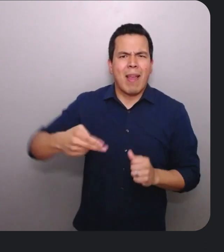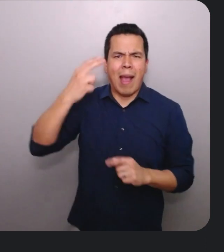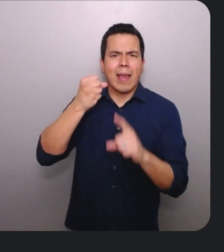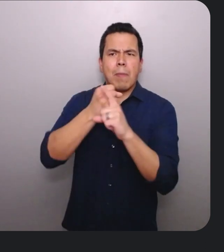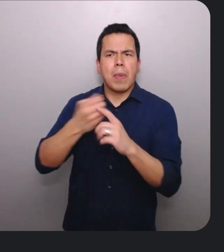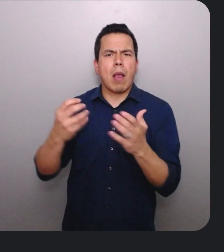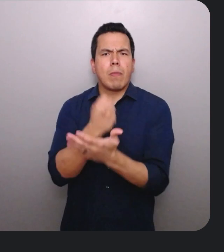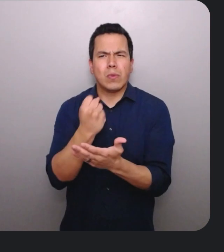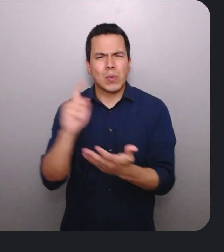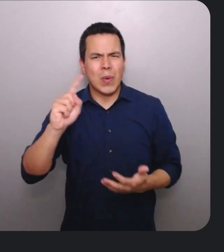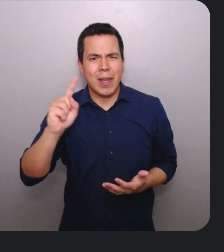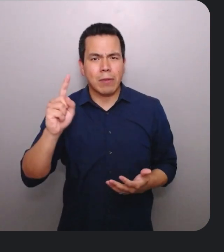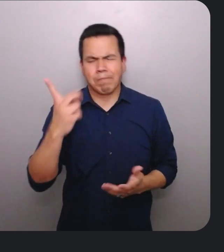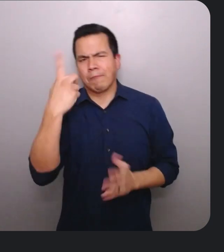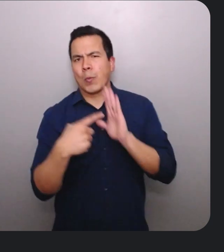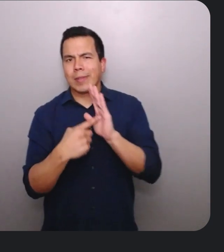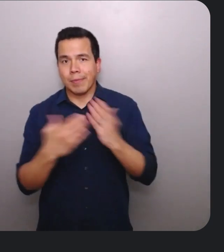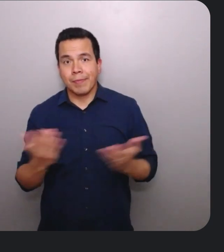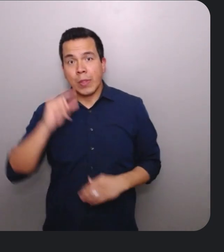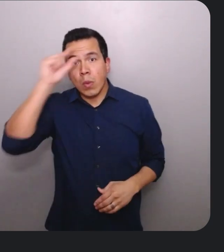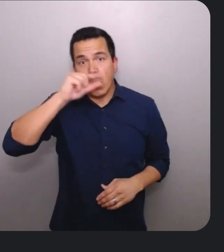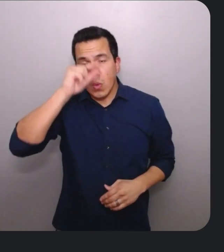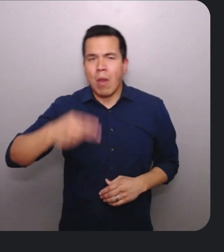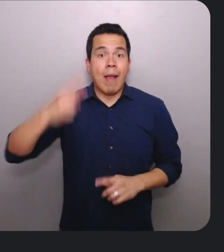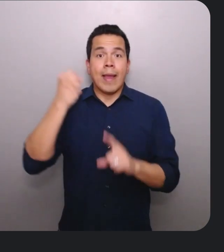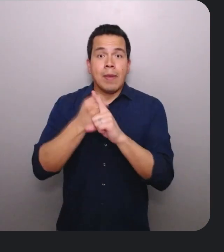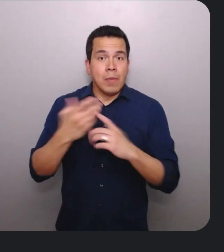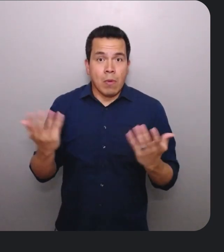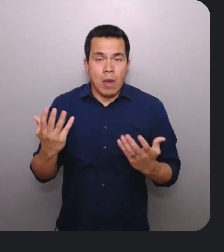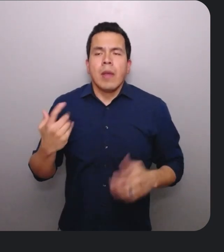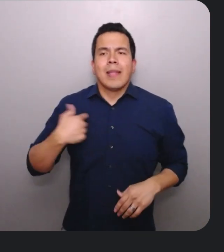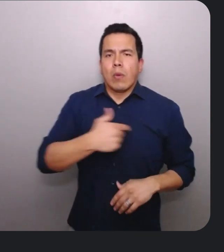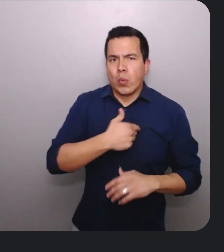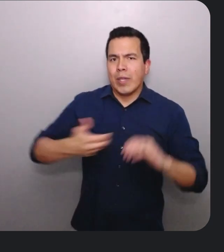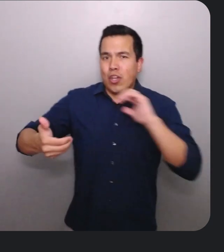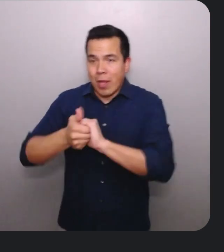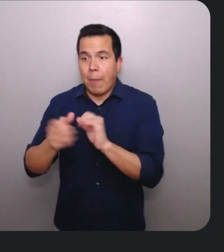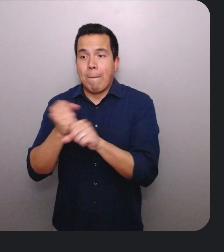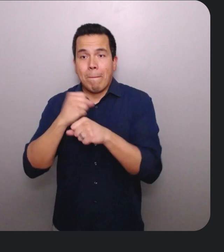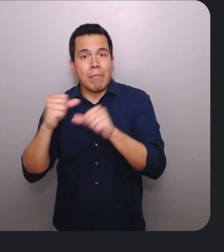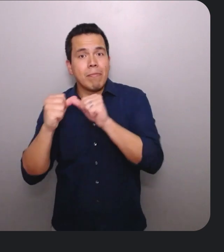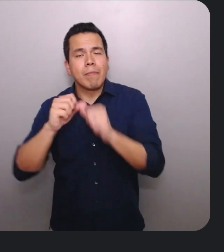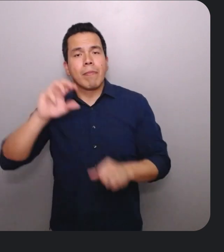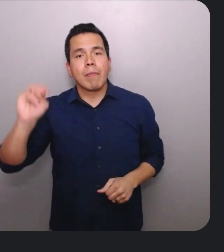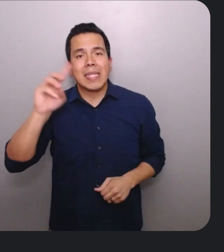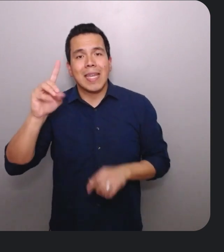For example, a high-impact effort for us is our collaboration to make and maintain the material design system to be